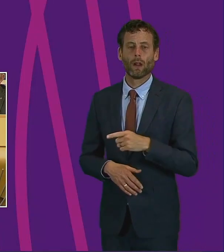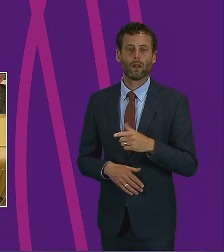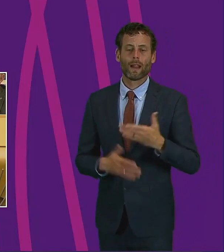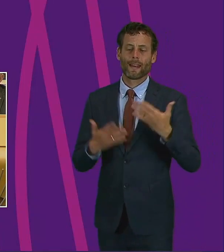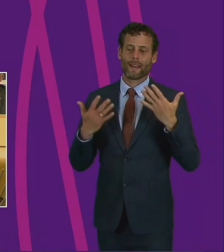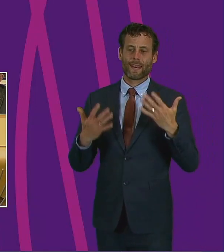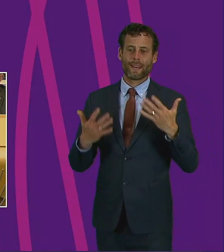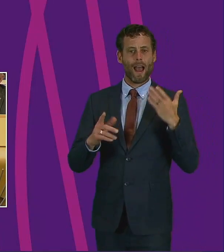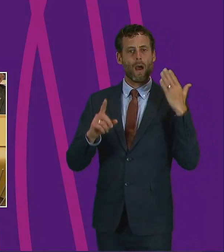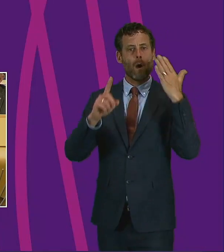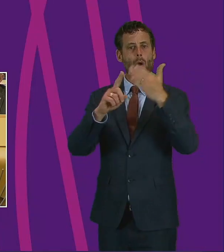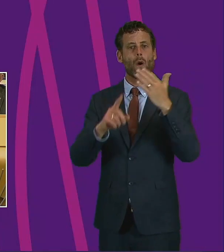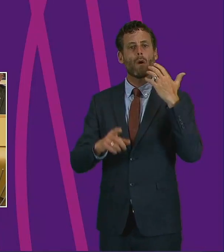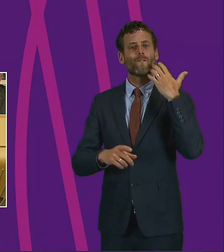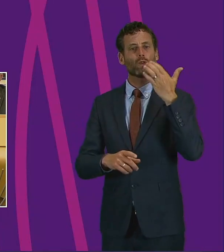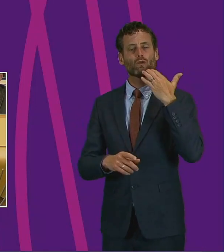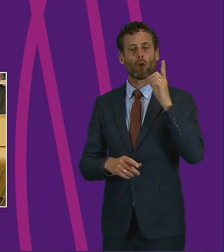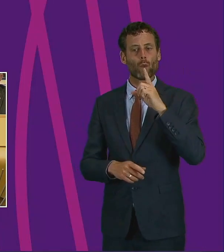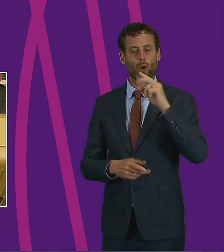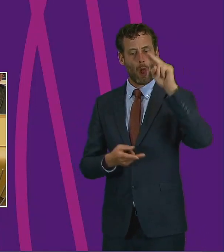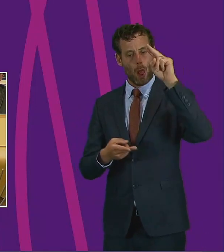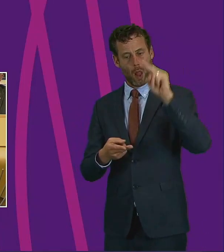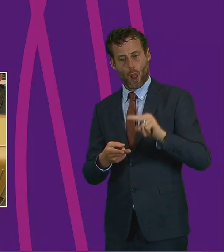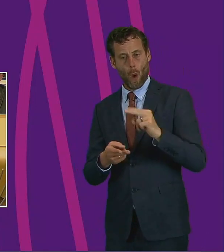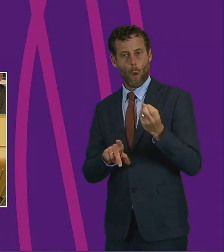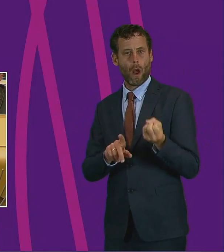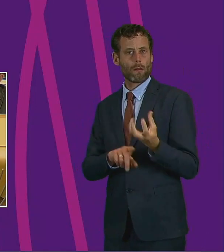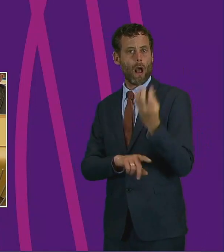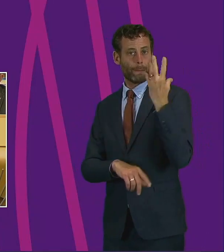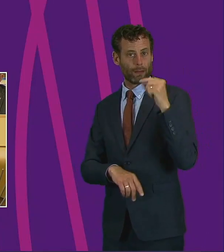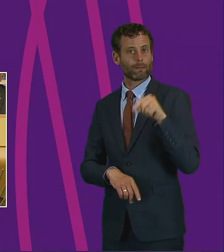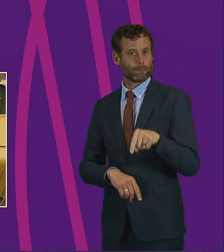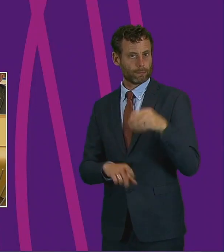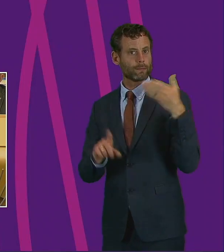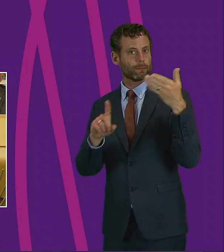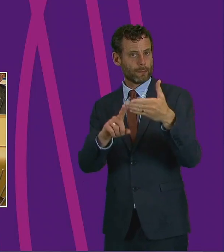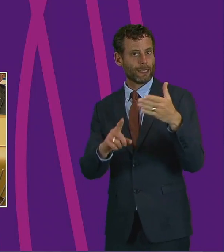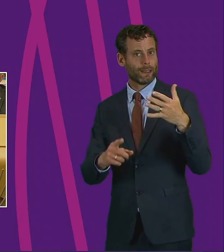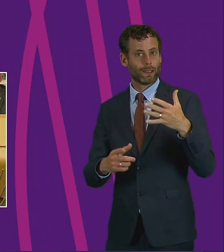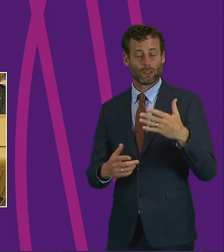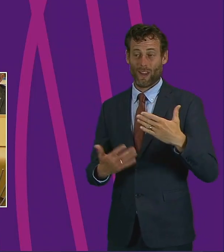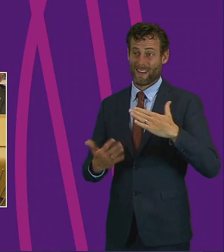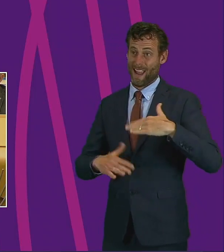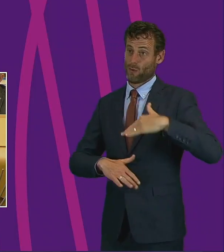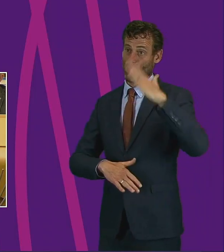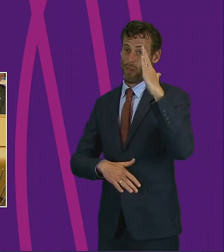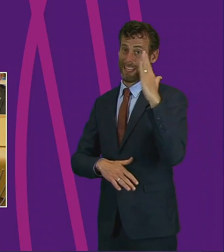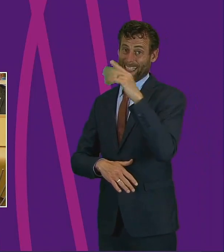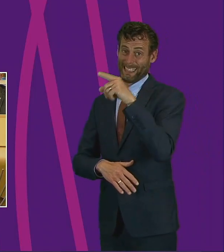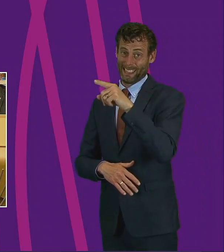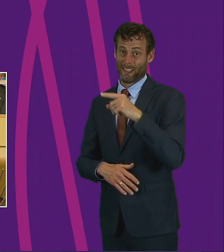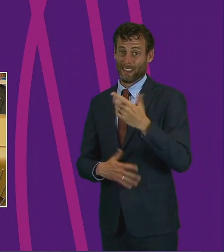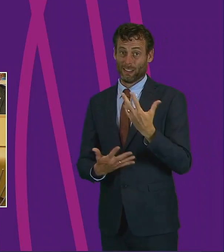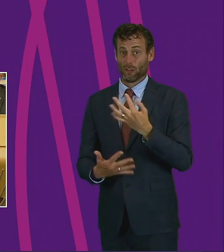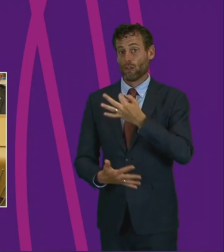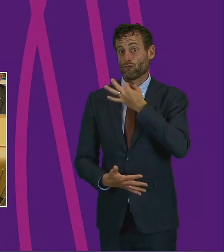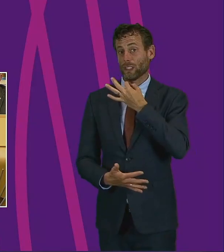an urgent pressing need for the people I represent. Mass unemployment in the northeast is a real threat.